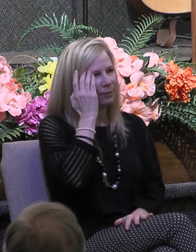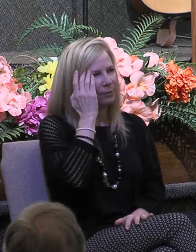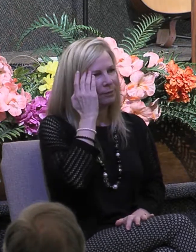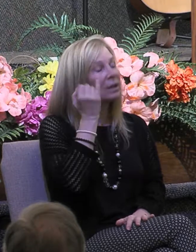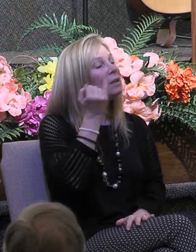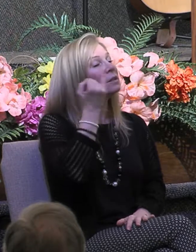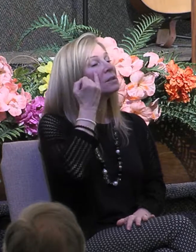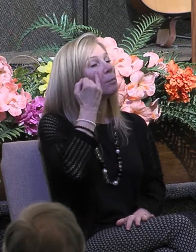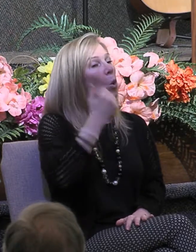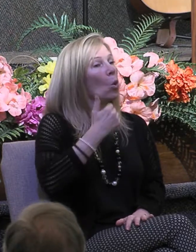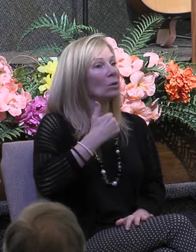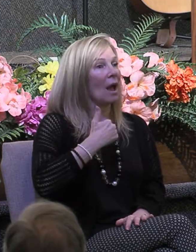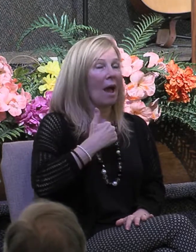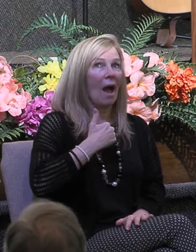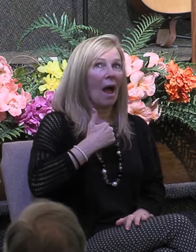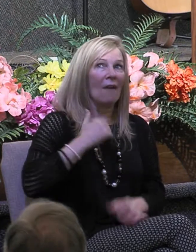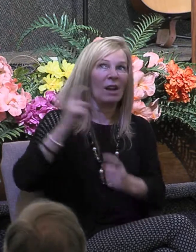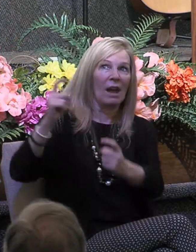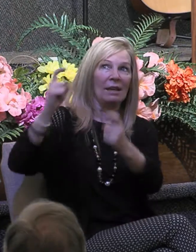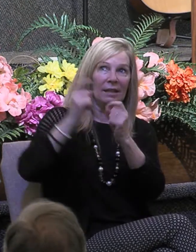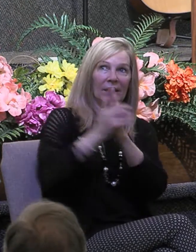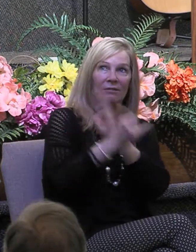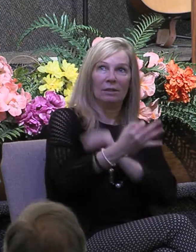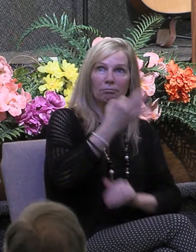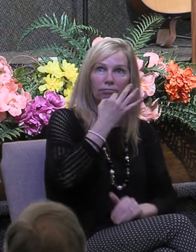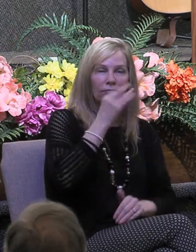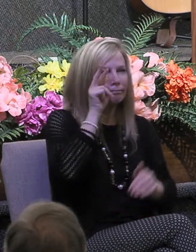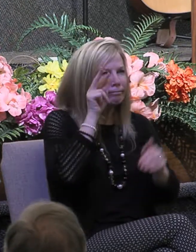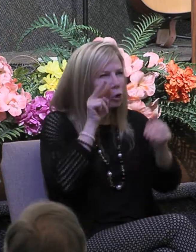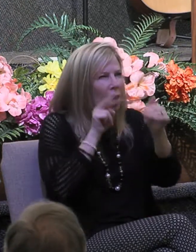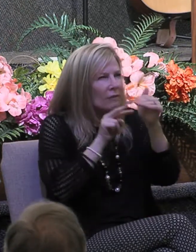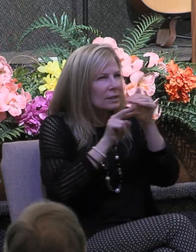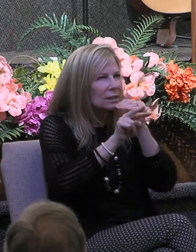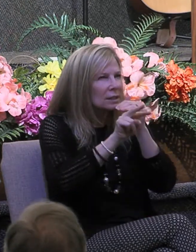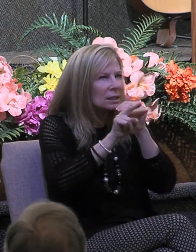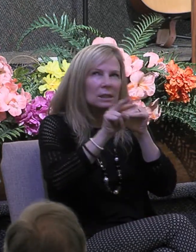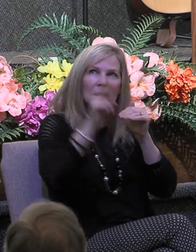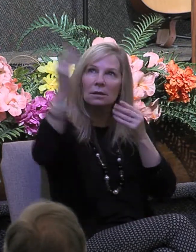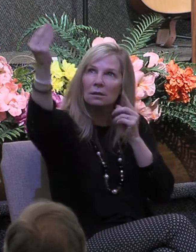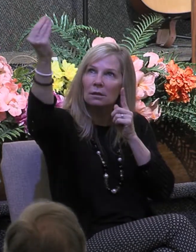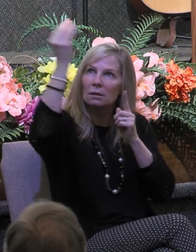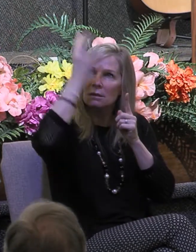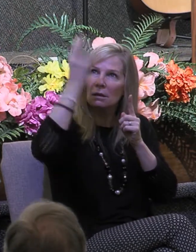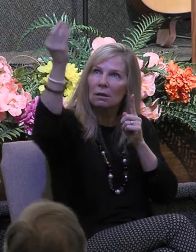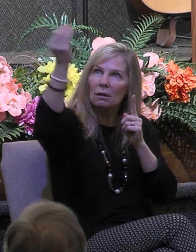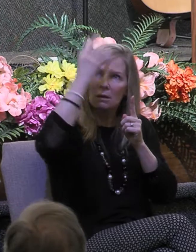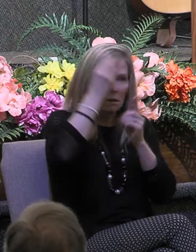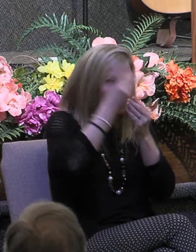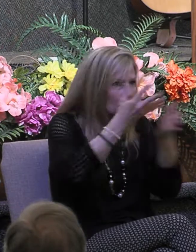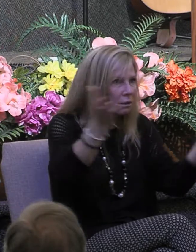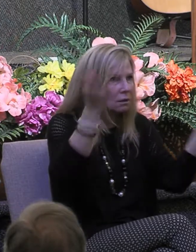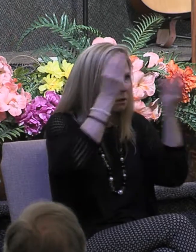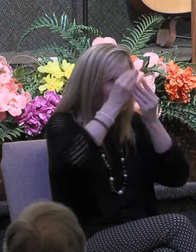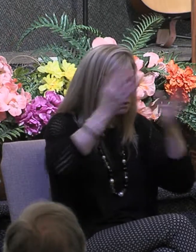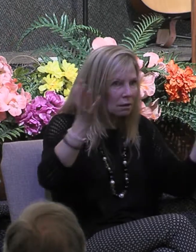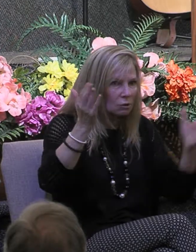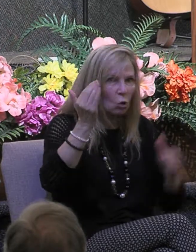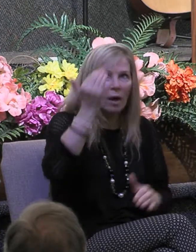gift of prophecy and know all mysteries and all knowledge and if I have faith so as to remove mountains